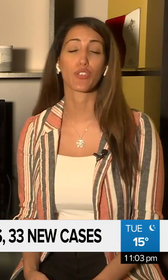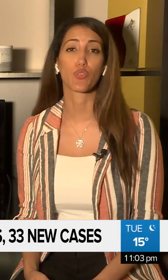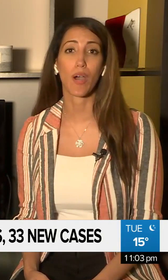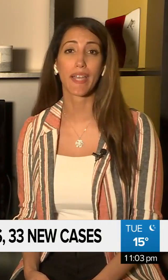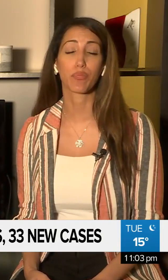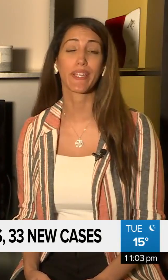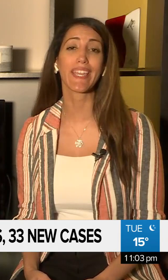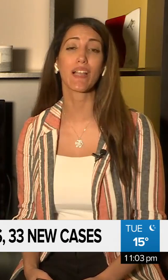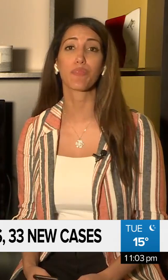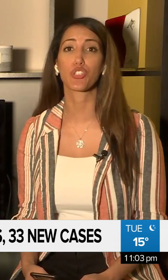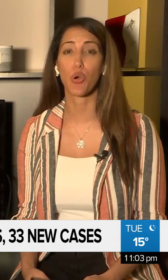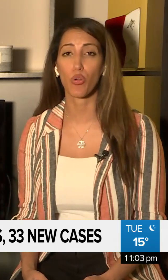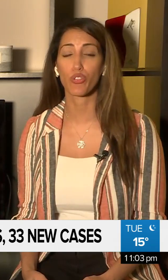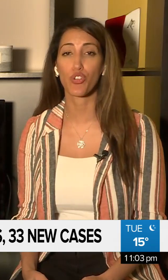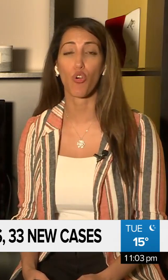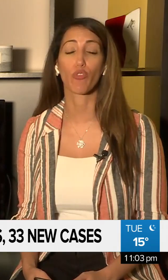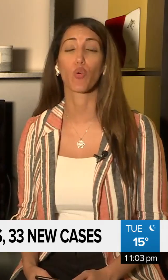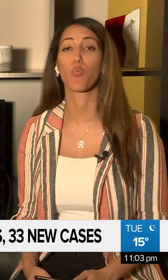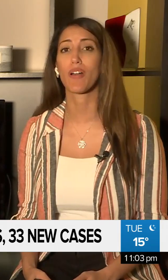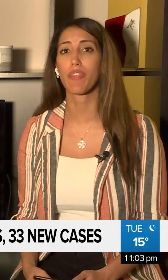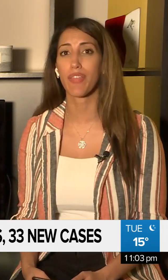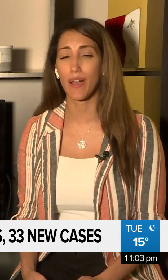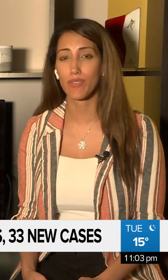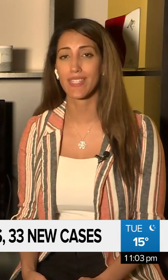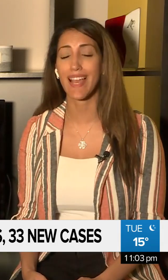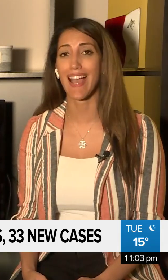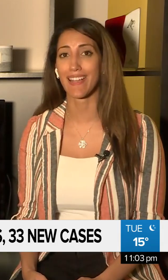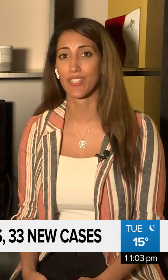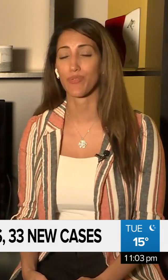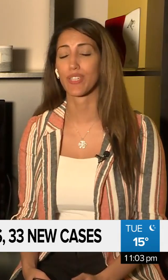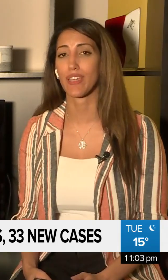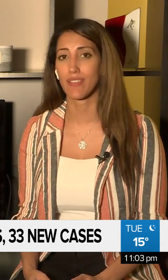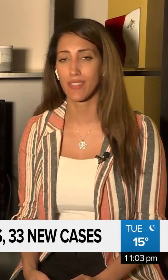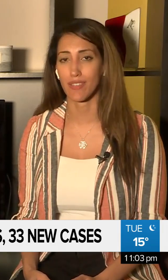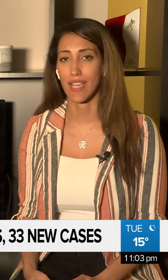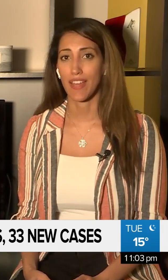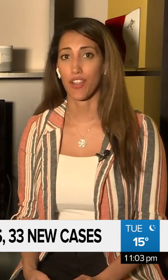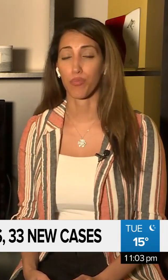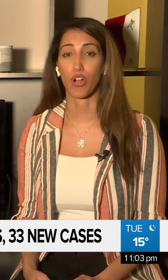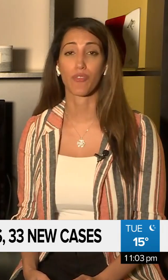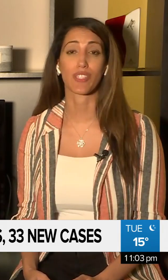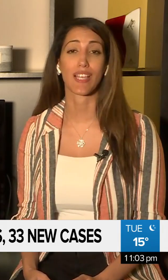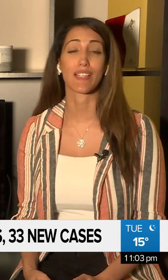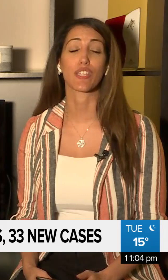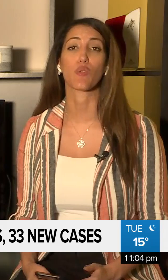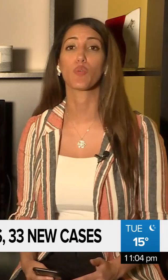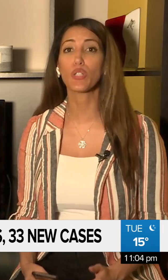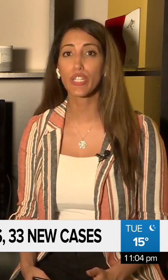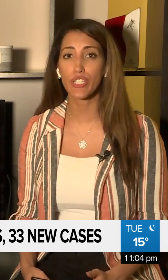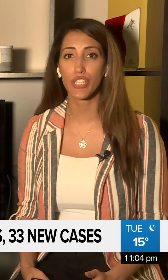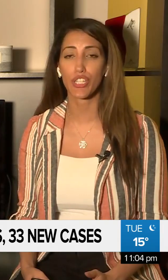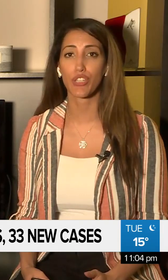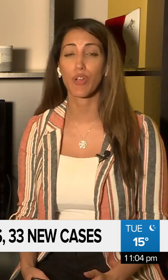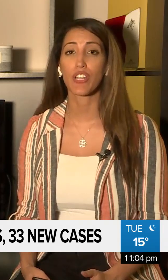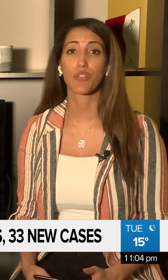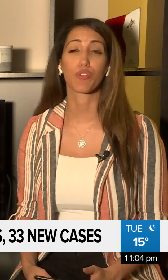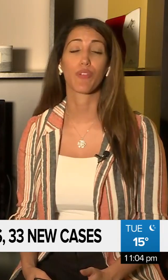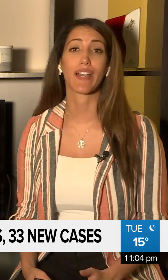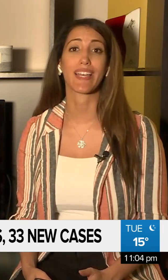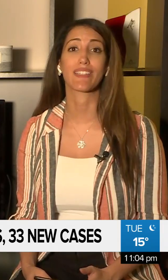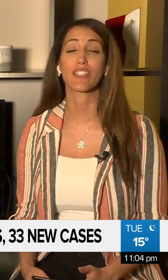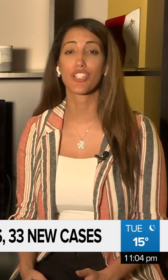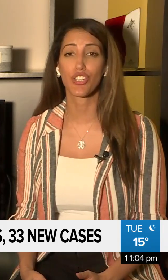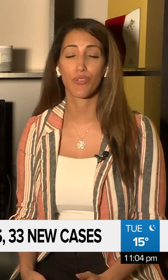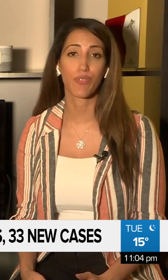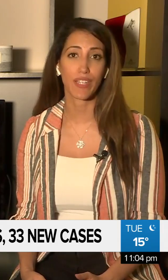province-wide, bringing up the total to over 1,000 active cases. Now, the province says they will continue to